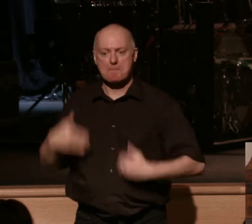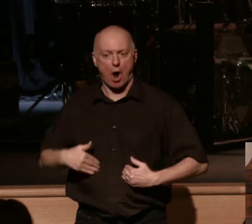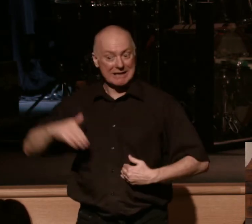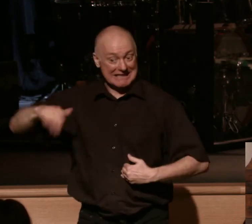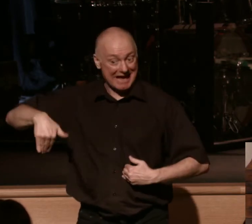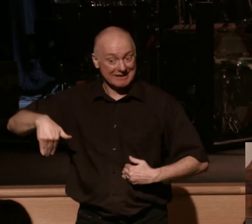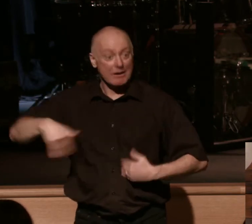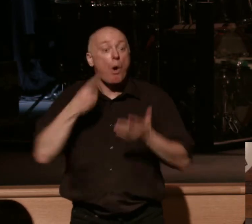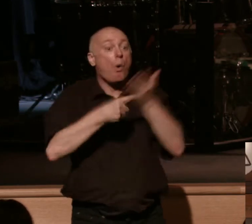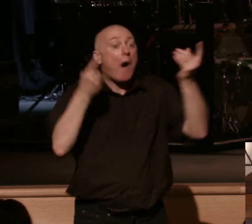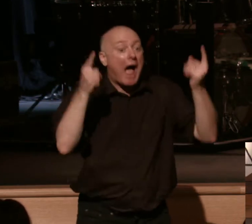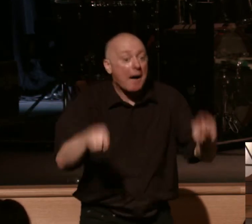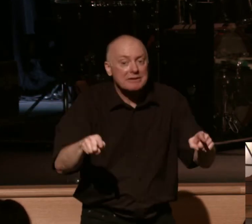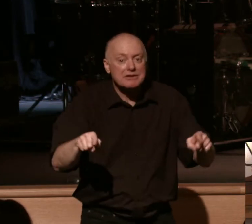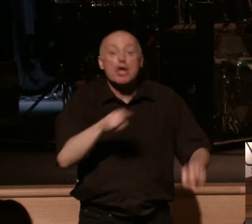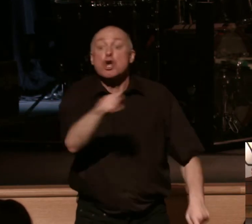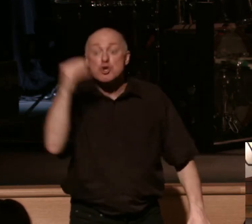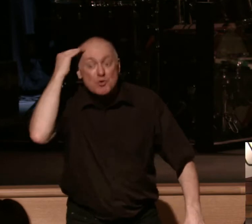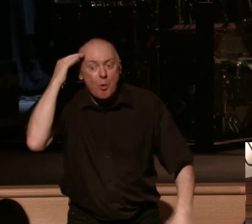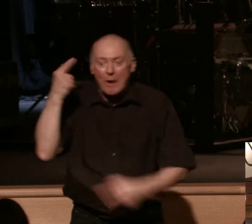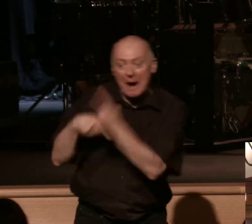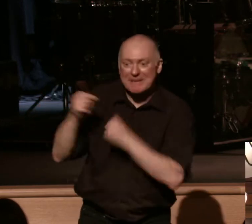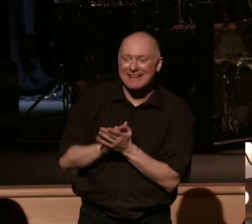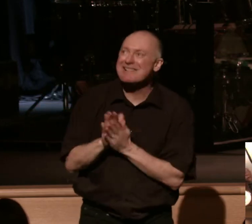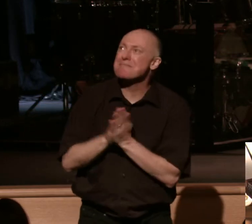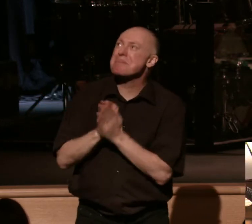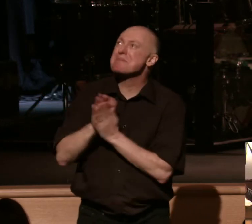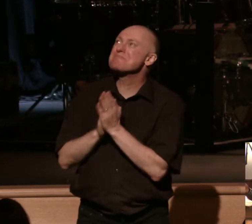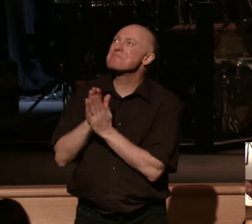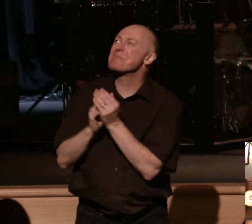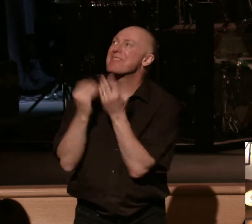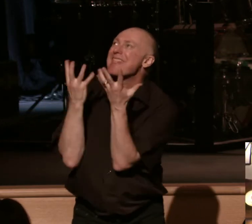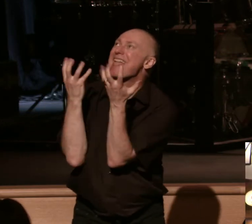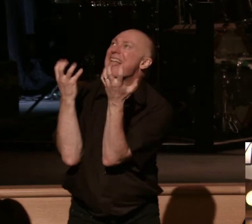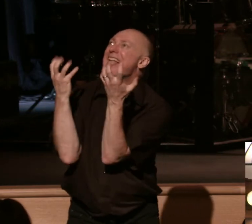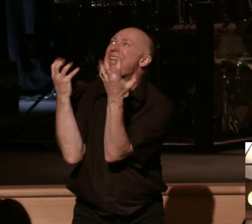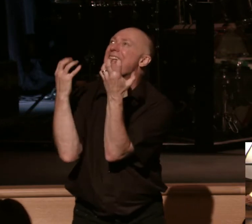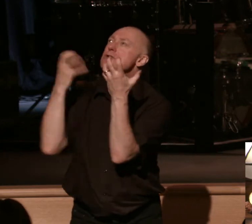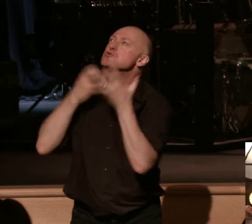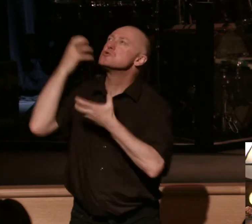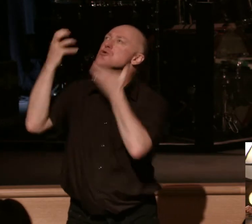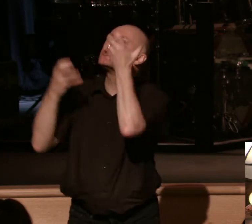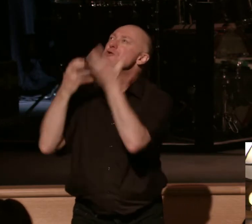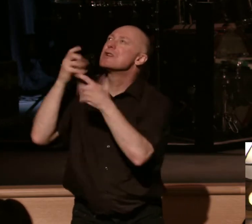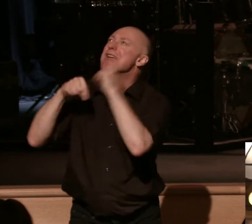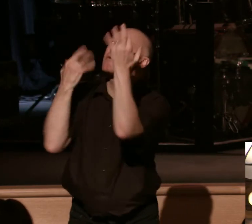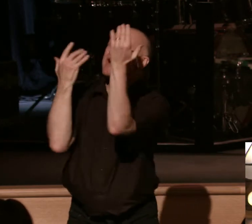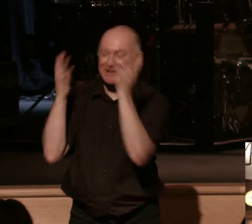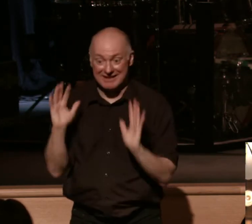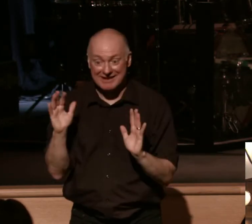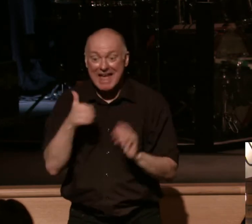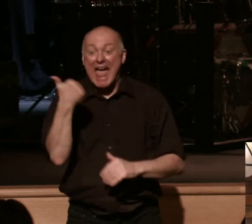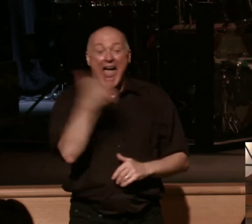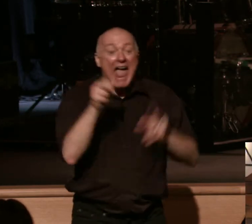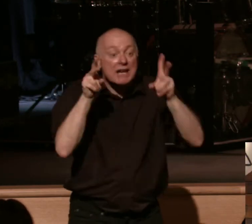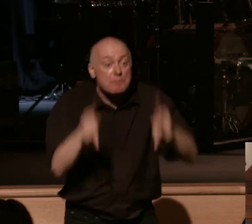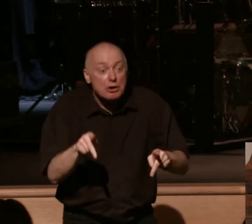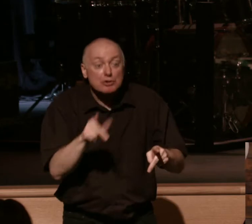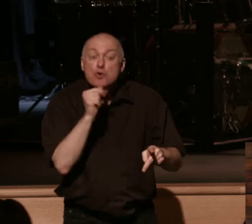So what happens is you know it's coming and you long for it. You groan for it. So any person who's actually made new, the